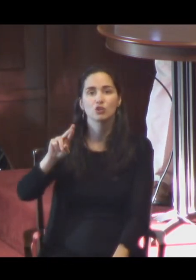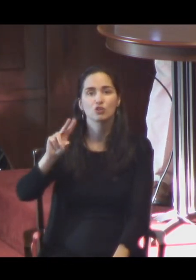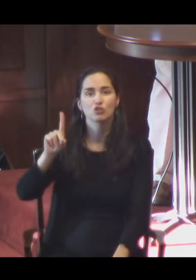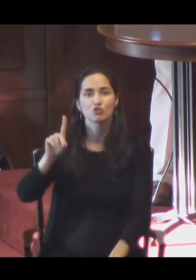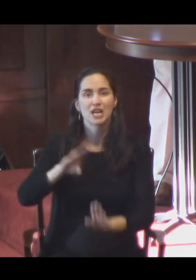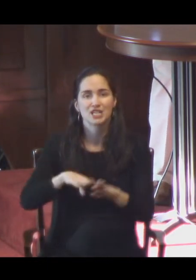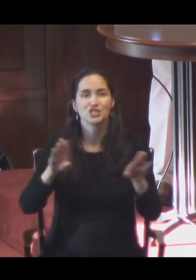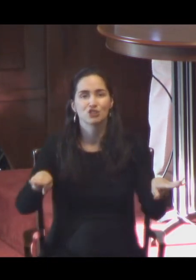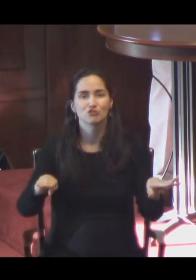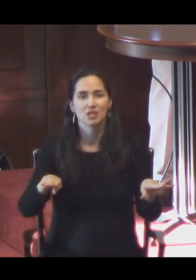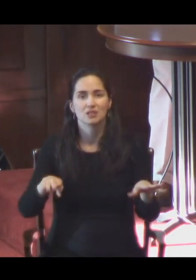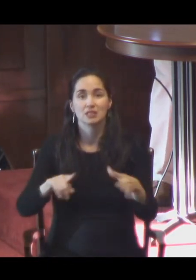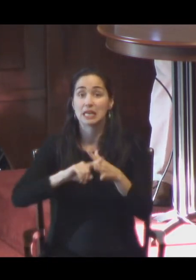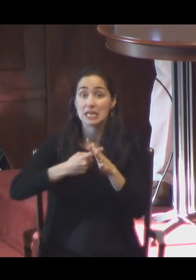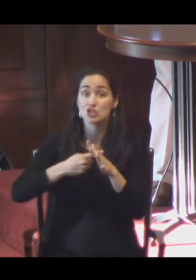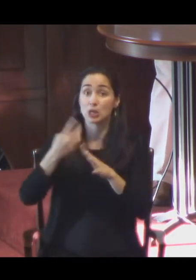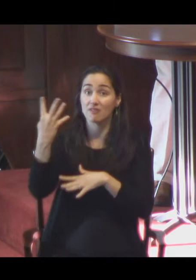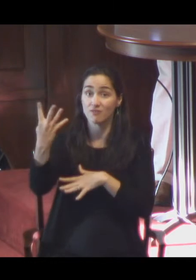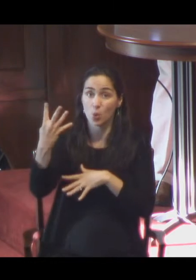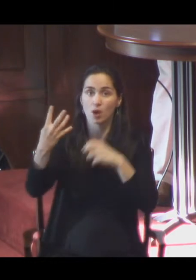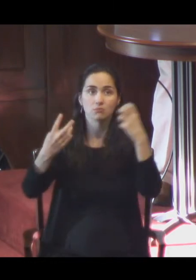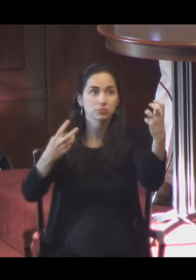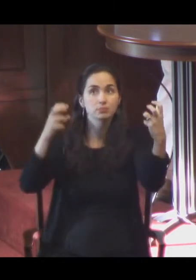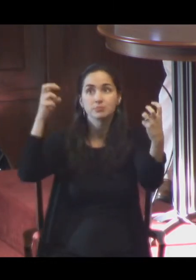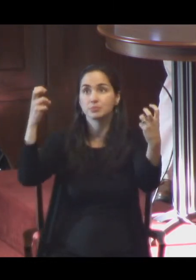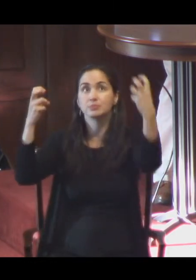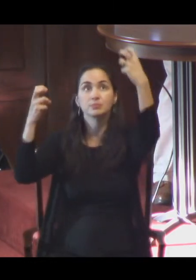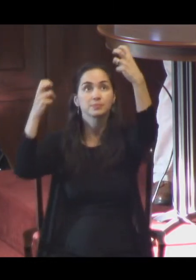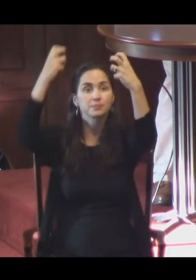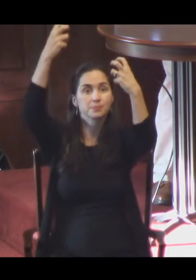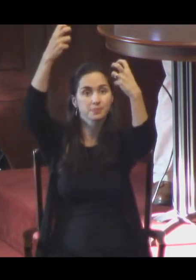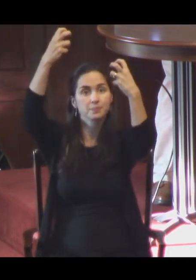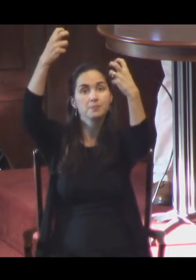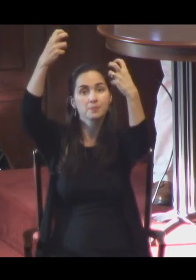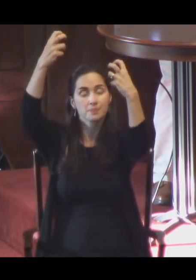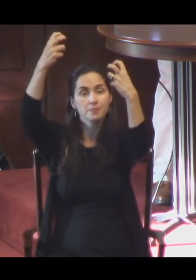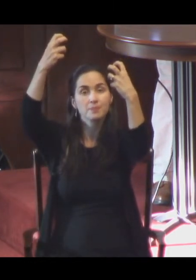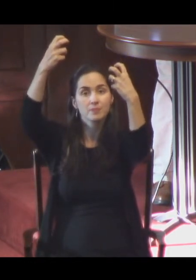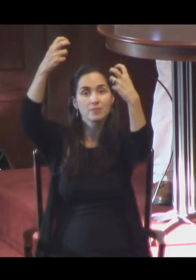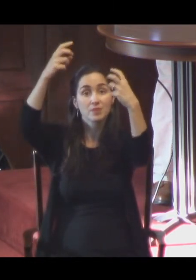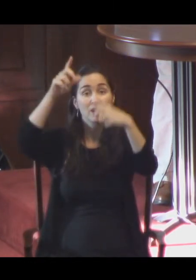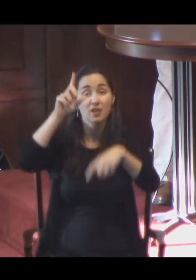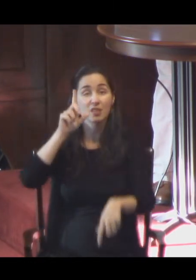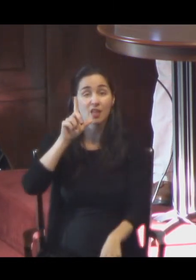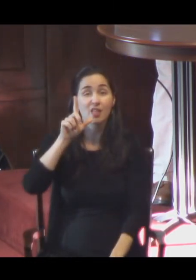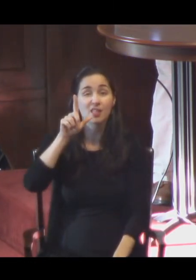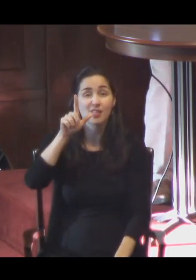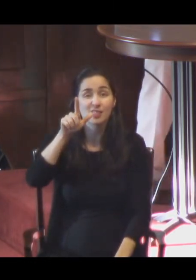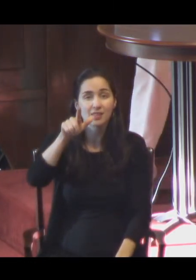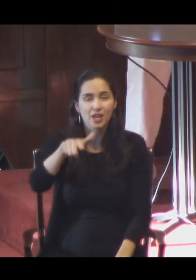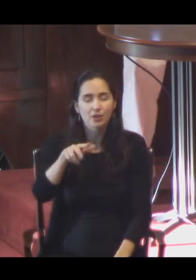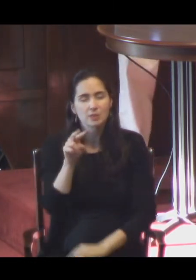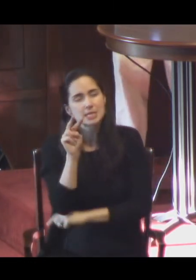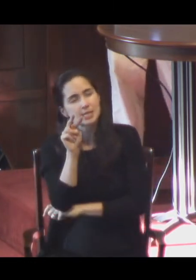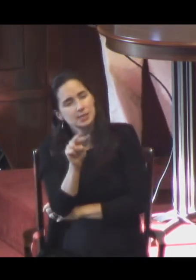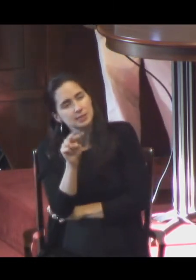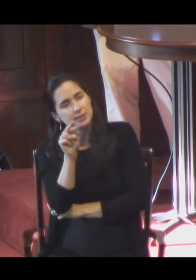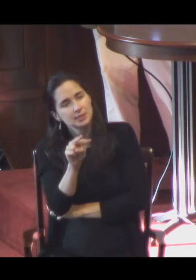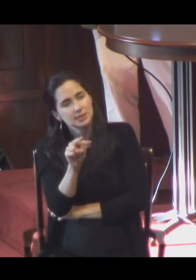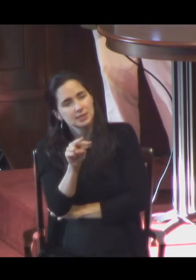And they were fully painted like the little boy in the top branch there. But eventually, I kept looking at the painting and decided, you know, it doesn't